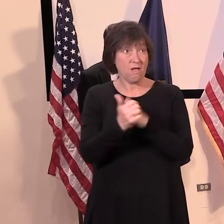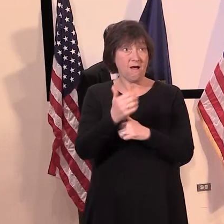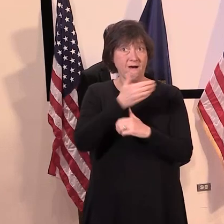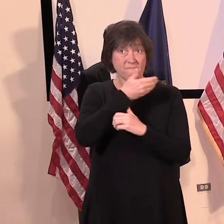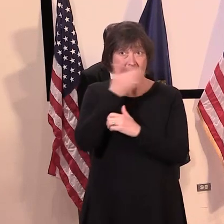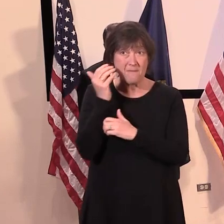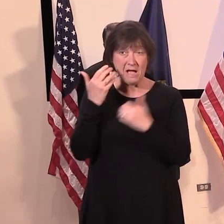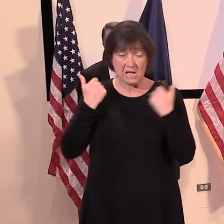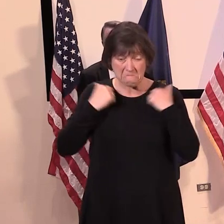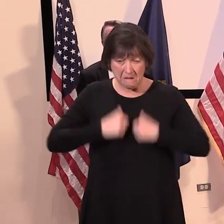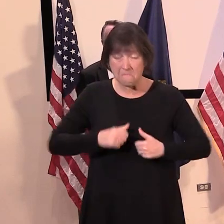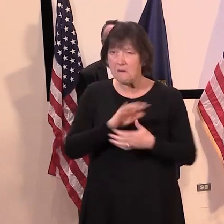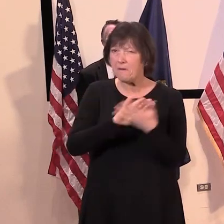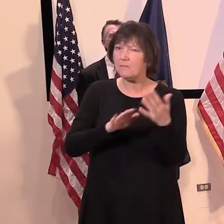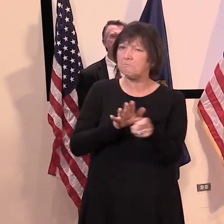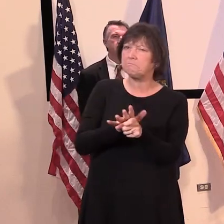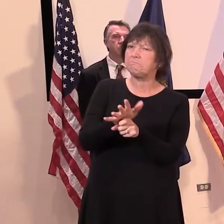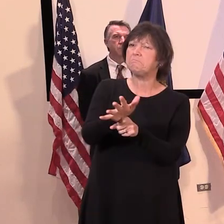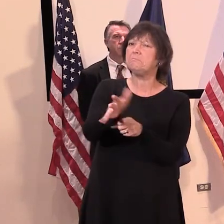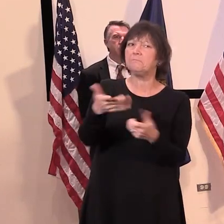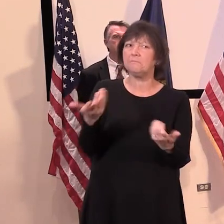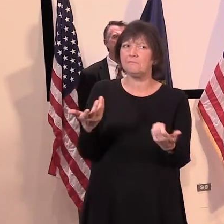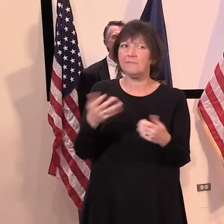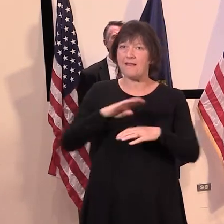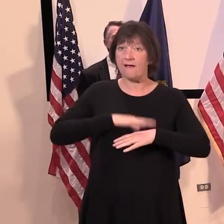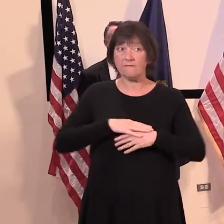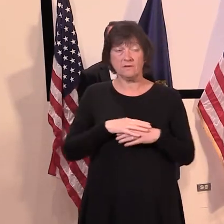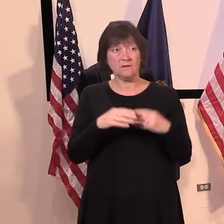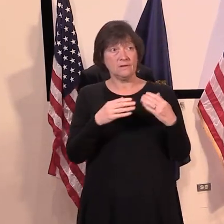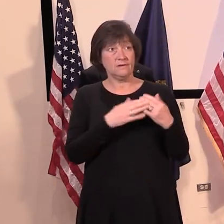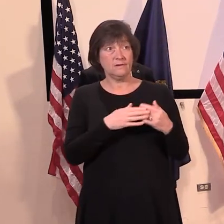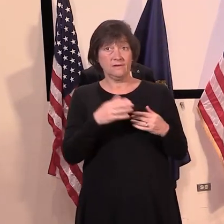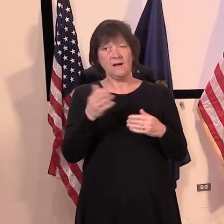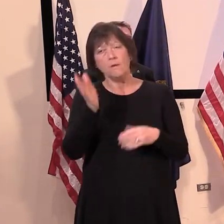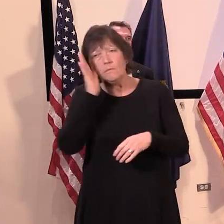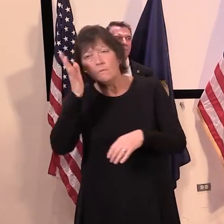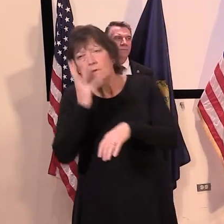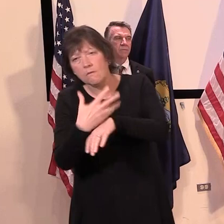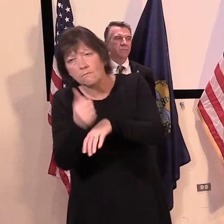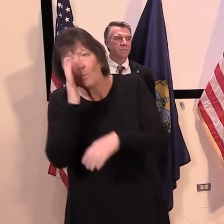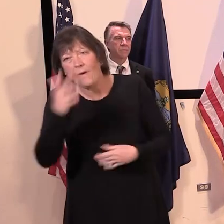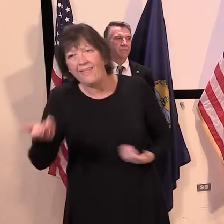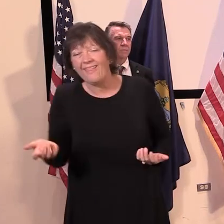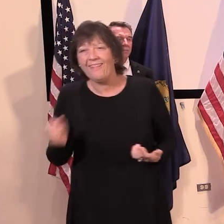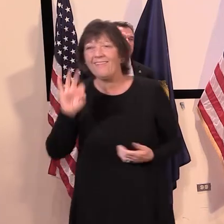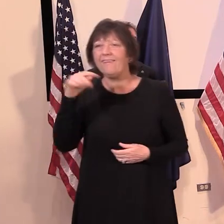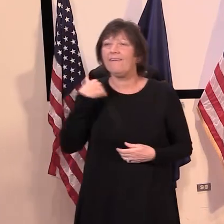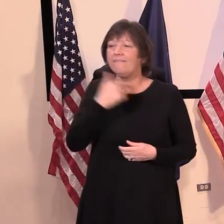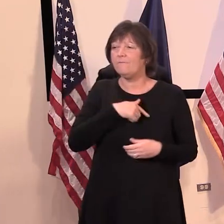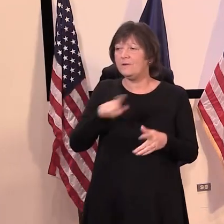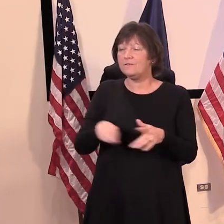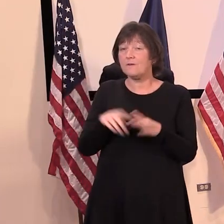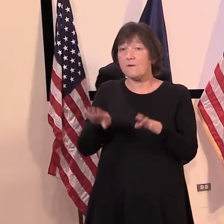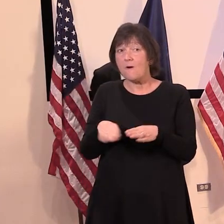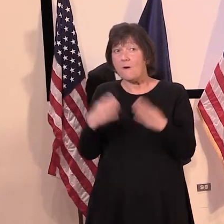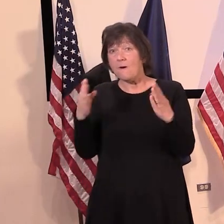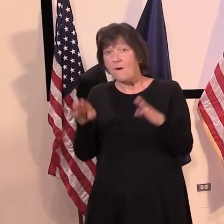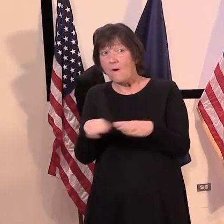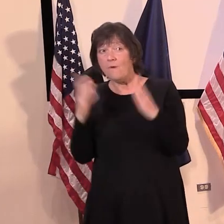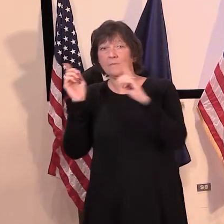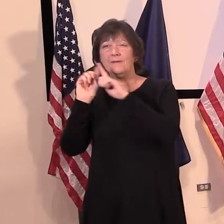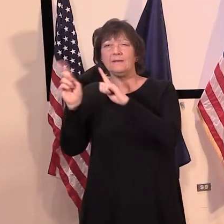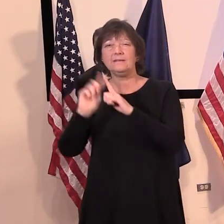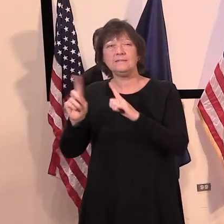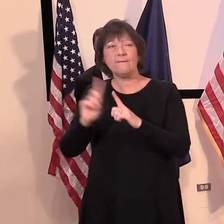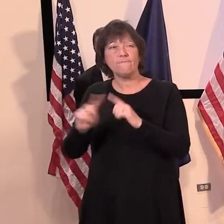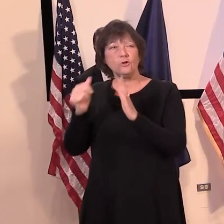you know, as we go forward, we're going to have to be careful with PPE as we start opening up, uh, different, uh, avenues as